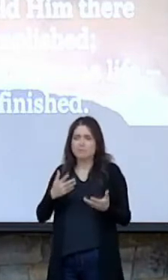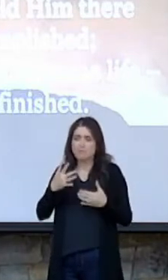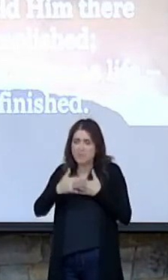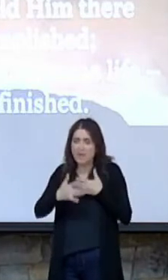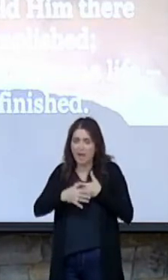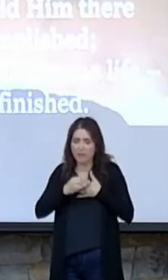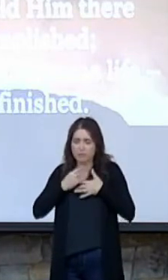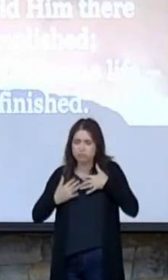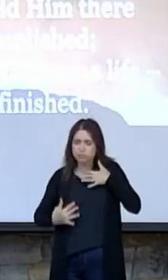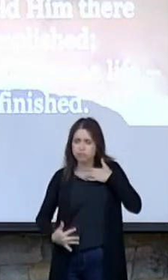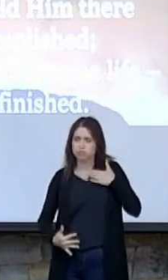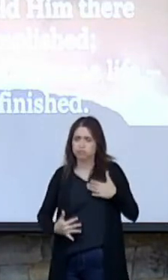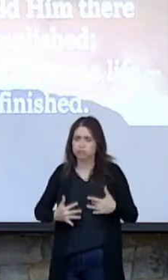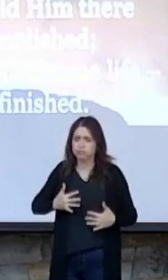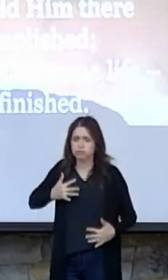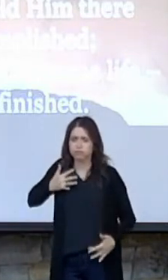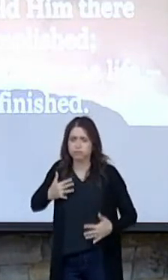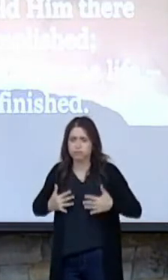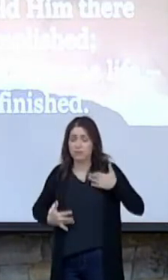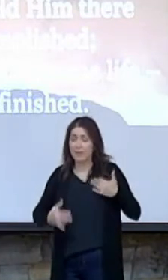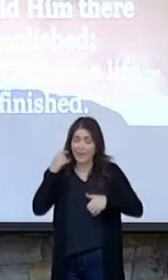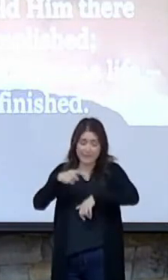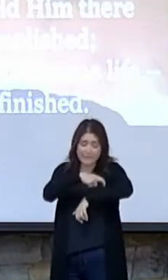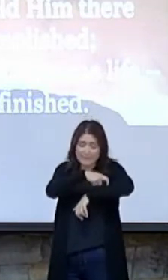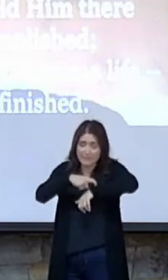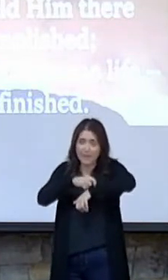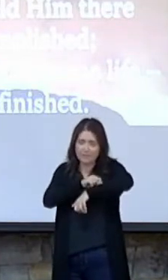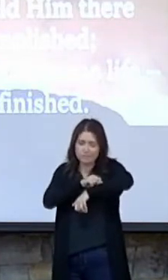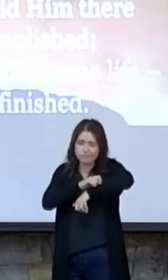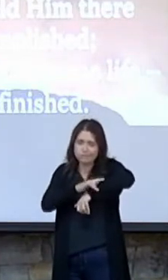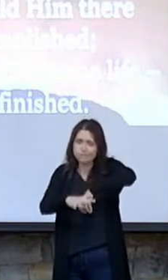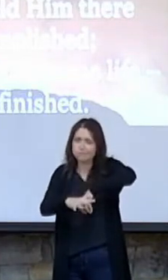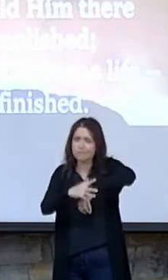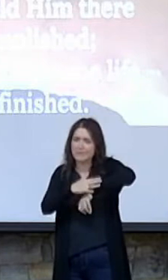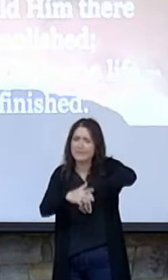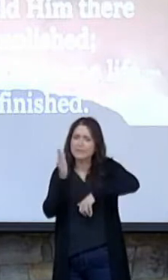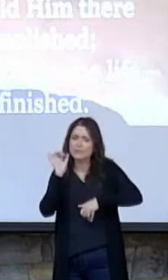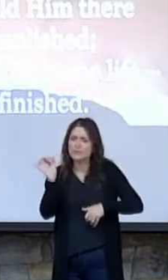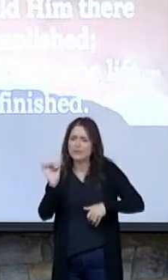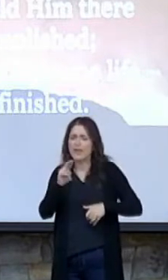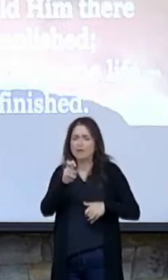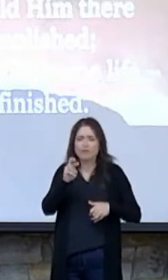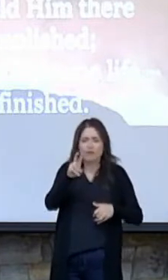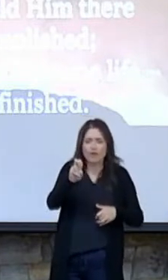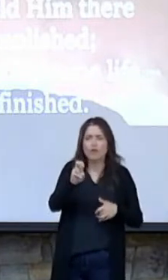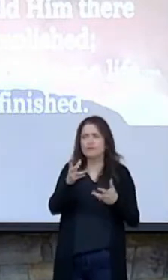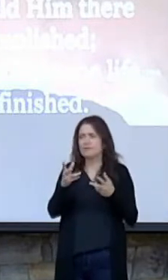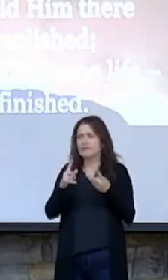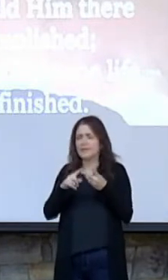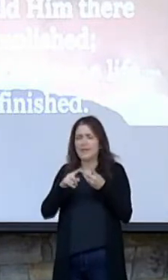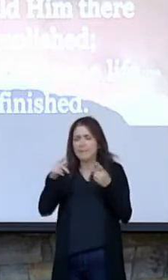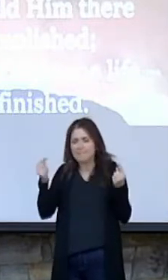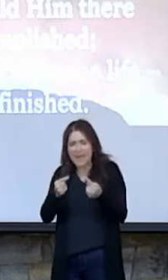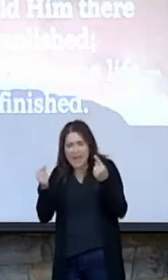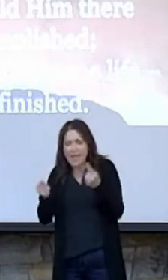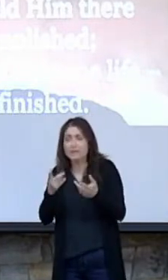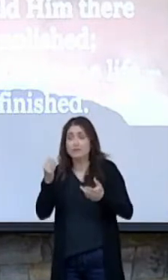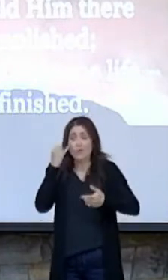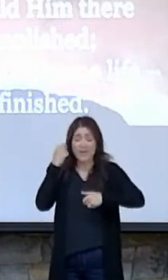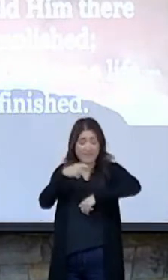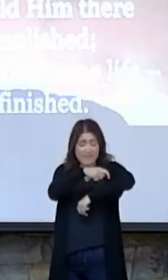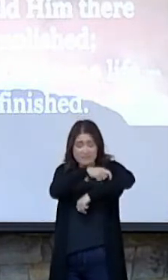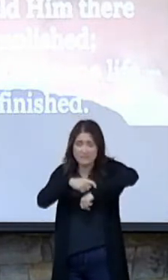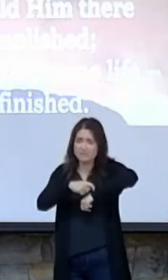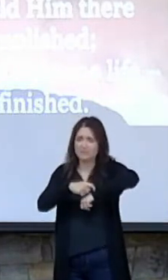And if he was cut, he would bleed. He had nerve endings and pain receptors. And if he was cut, he